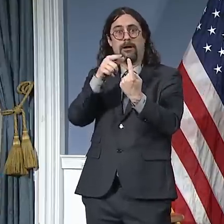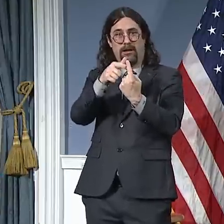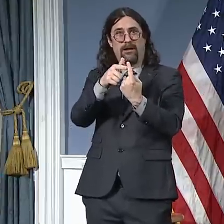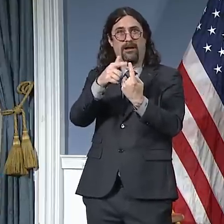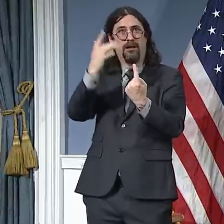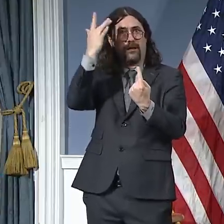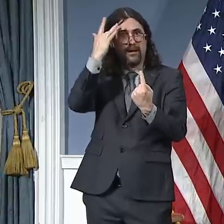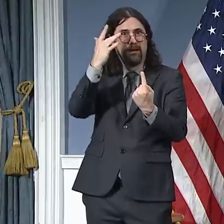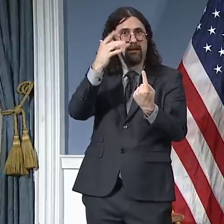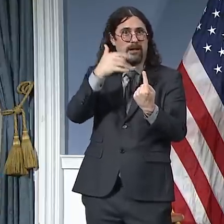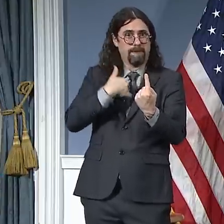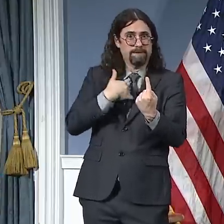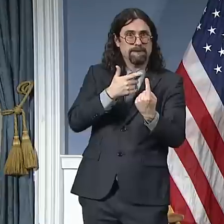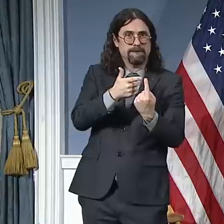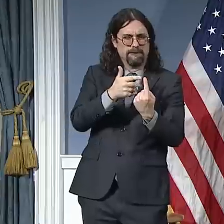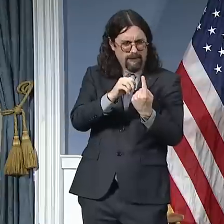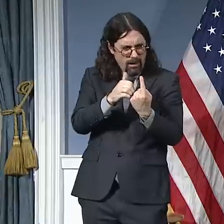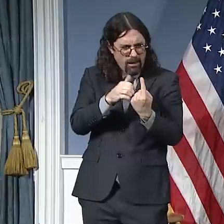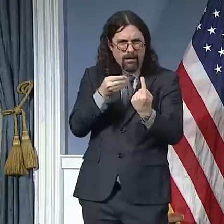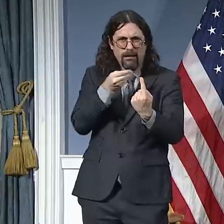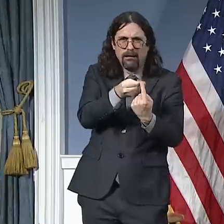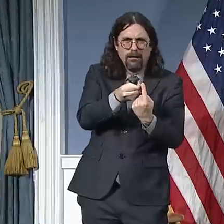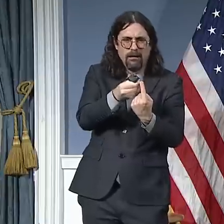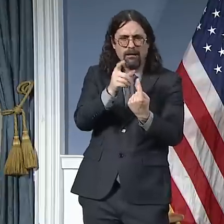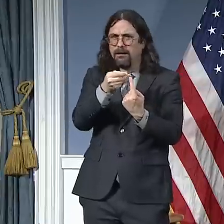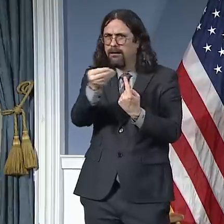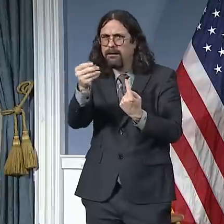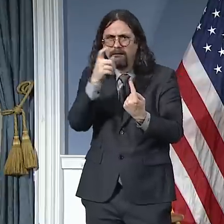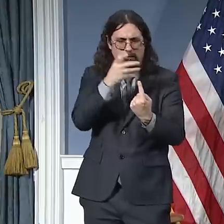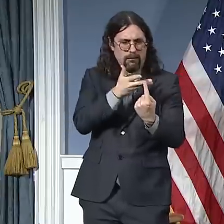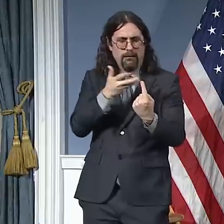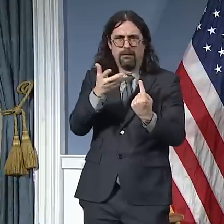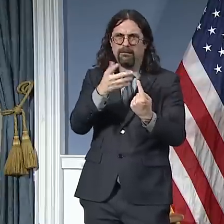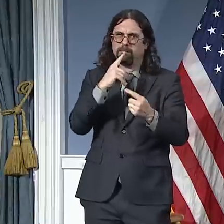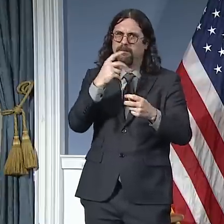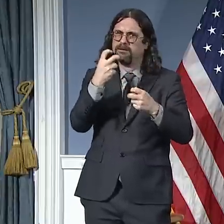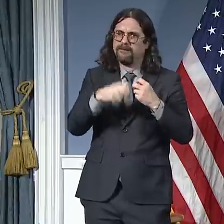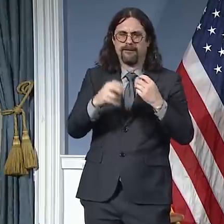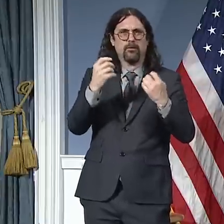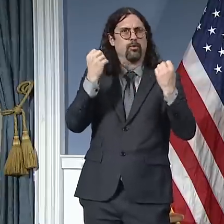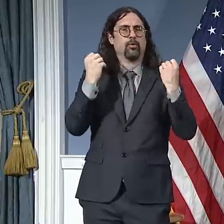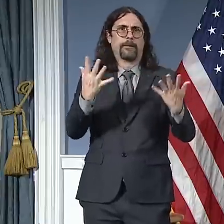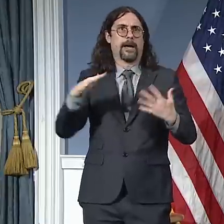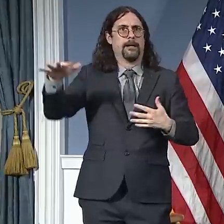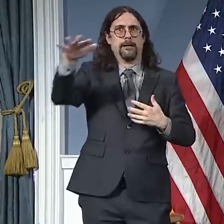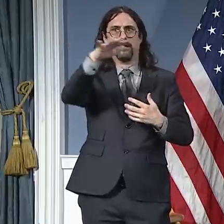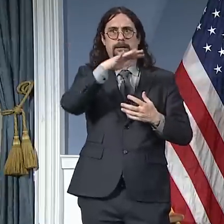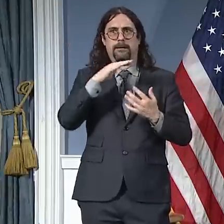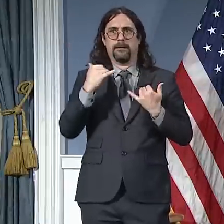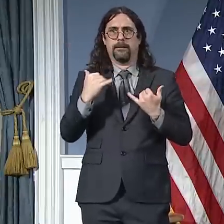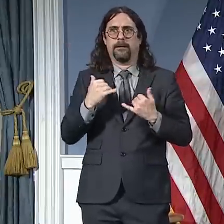in terms of what to do if symptomatic. We're just in a whole new world now. So Dr. Barbeau, can you hear me?